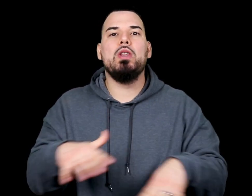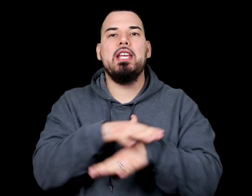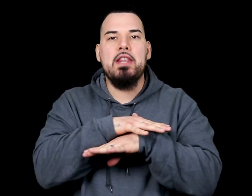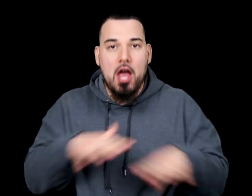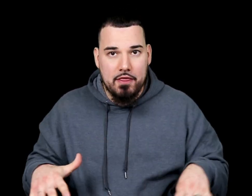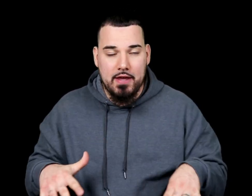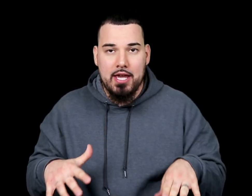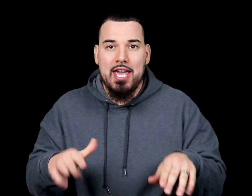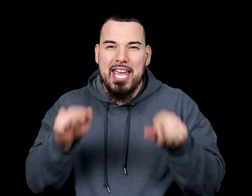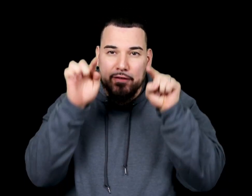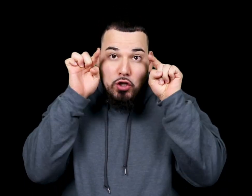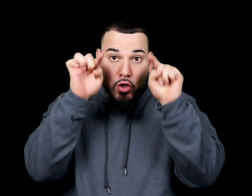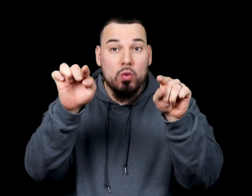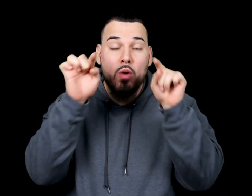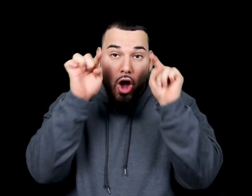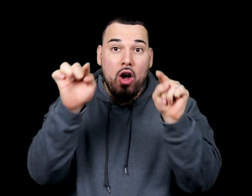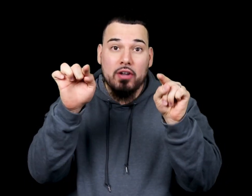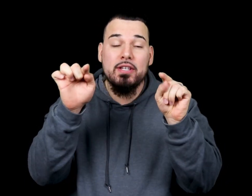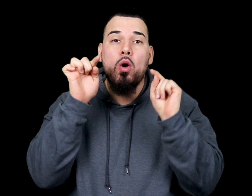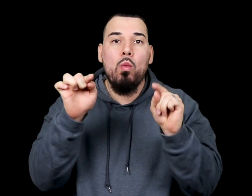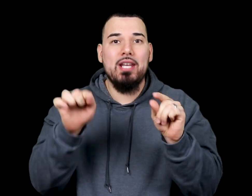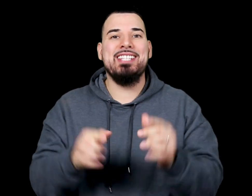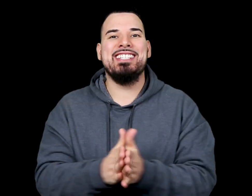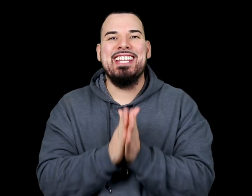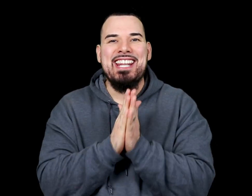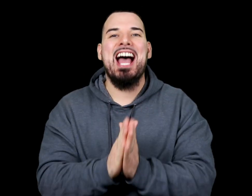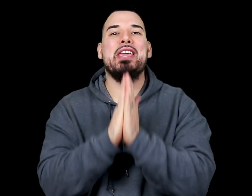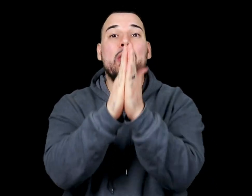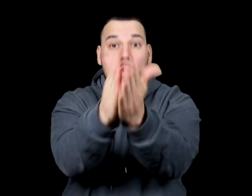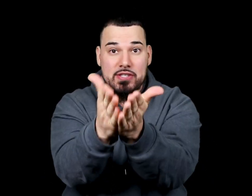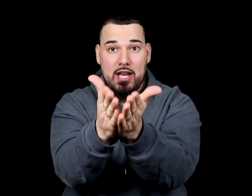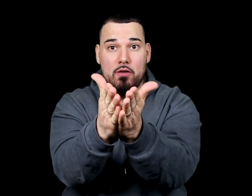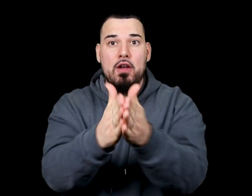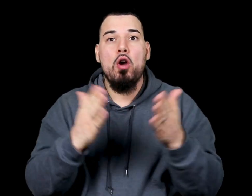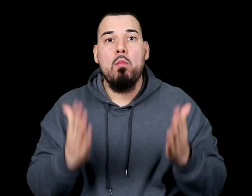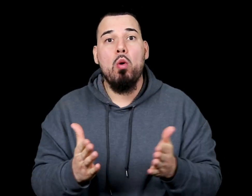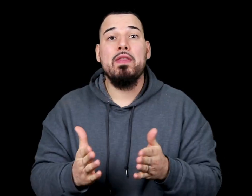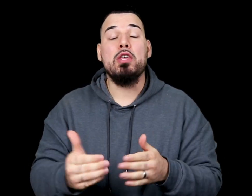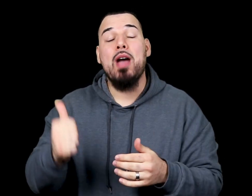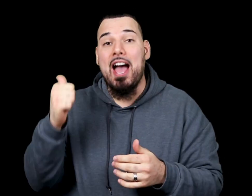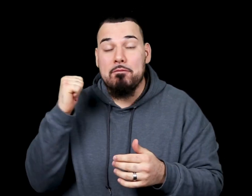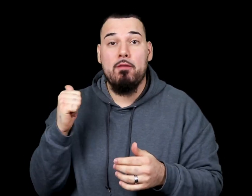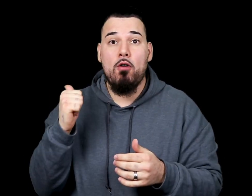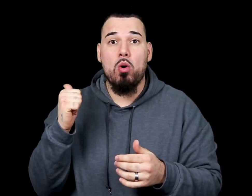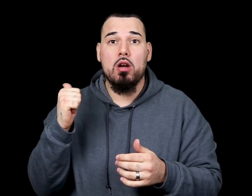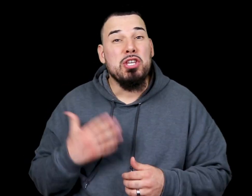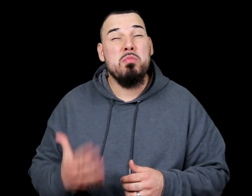nothing if you aren't willing to deny yourself more than you have before. You